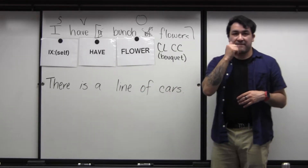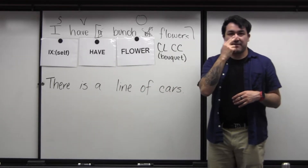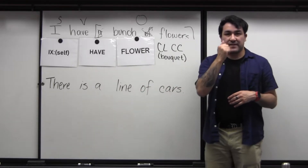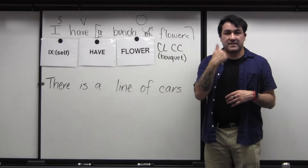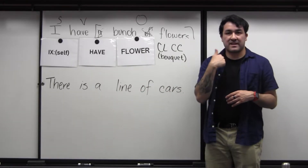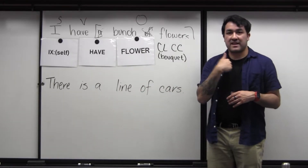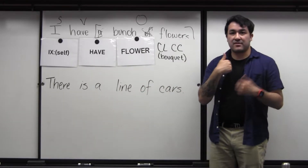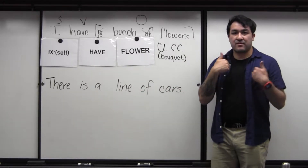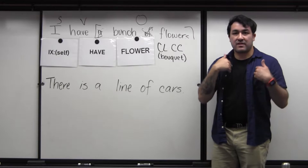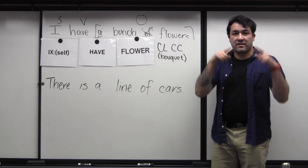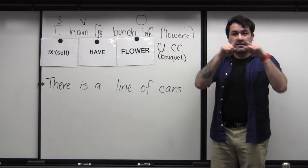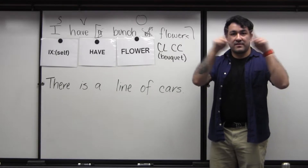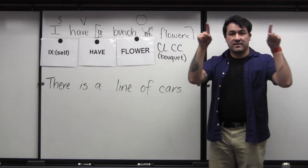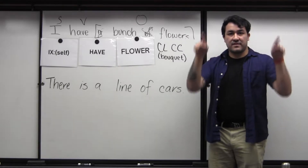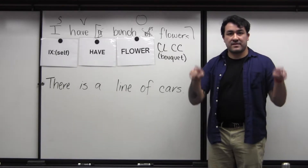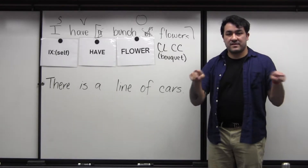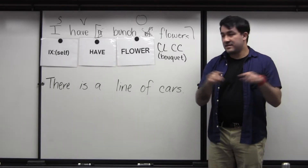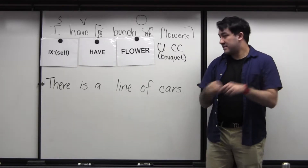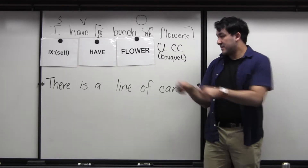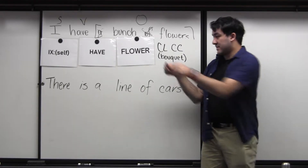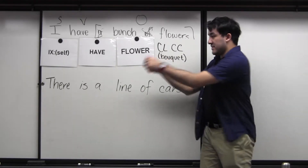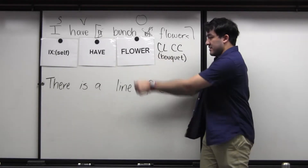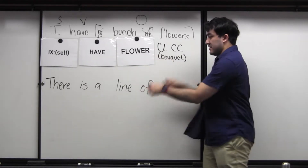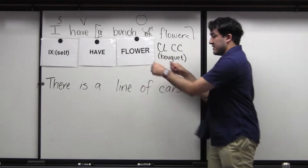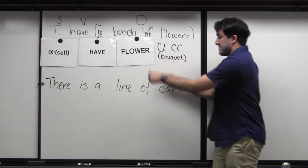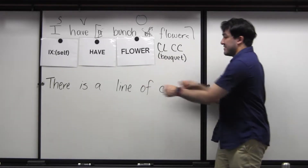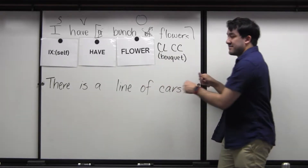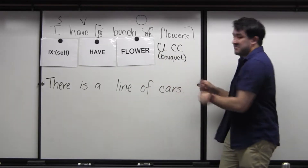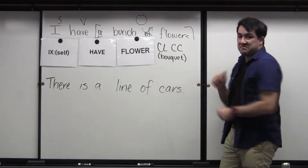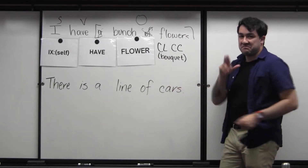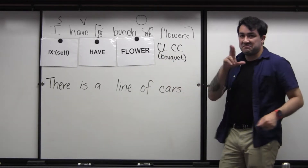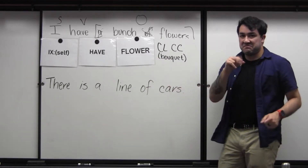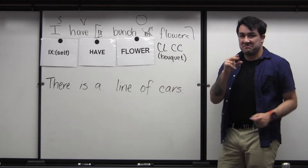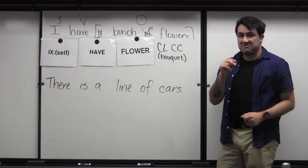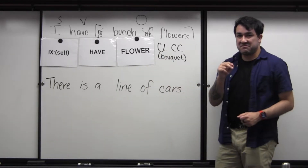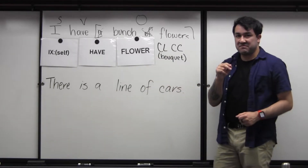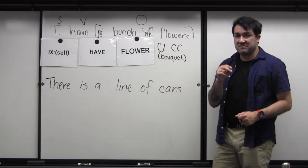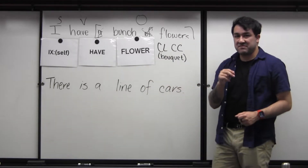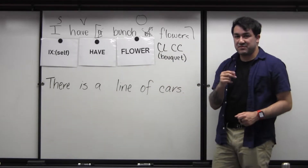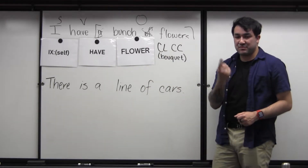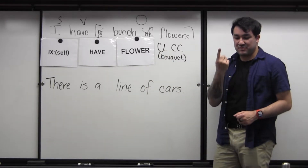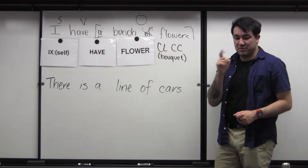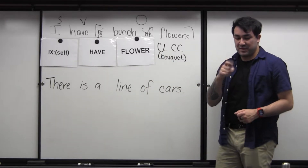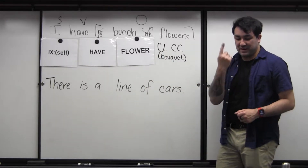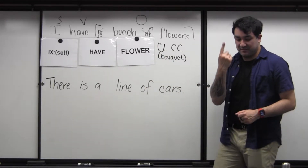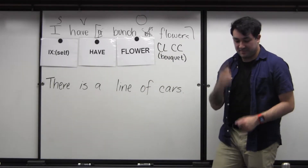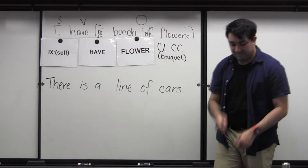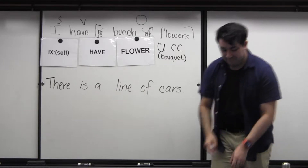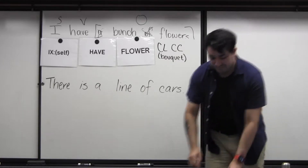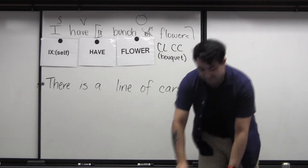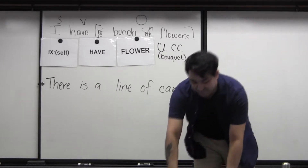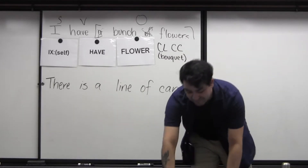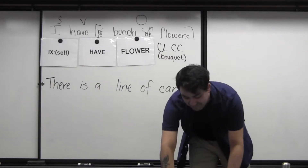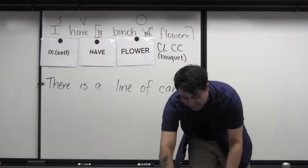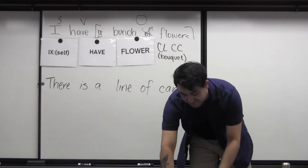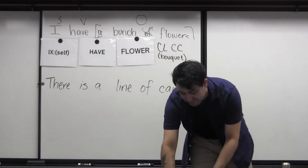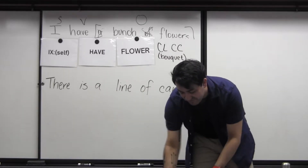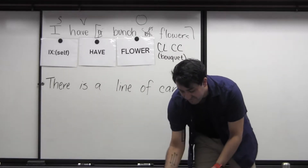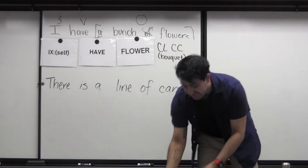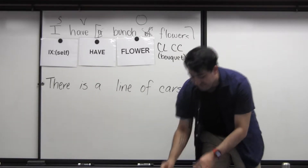this is kind of funny because we don't have many cards for this one. We really only have one because I don't have